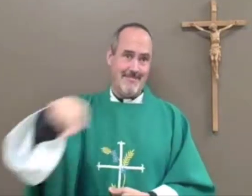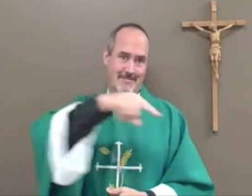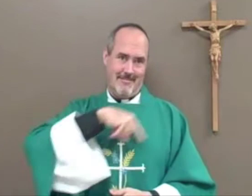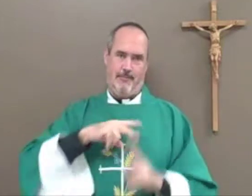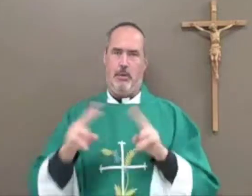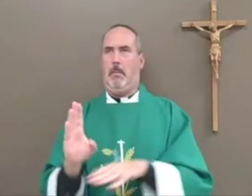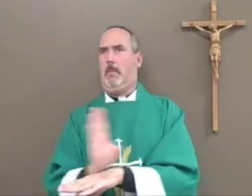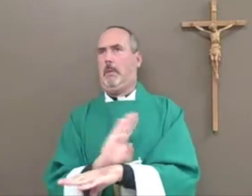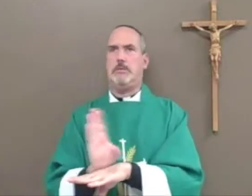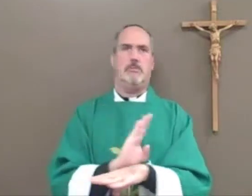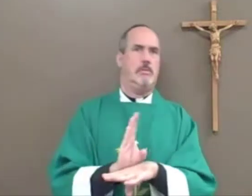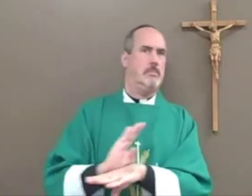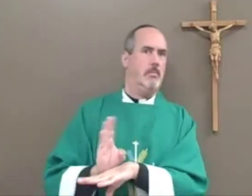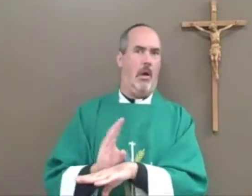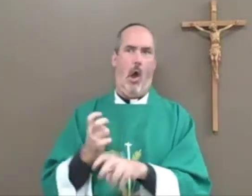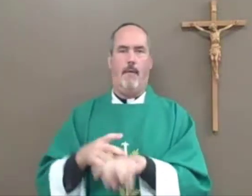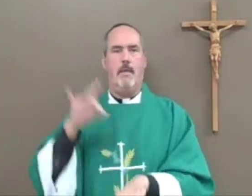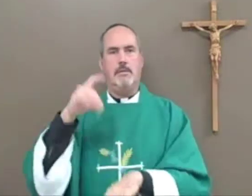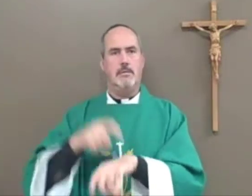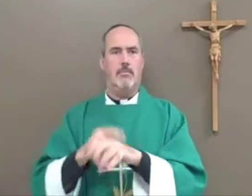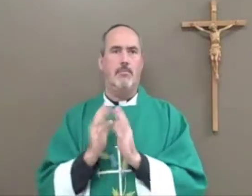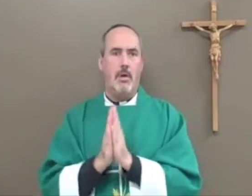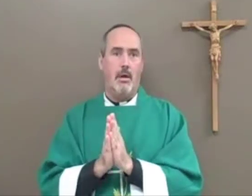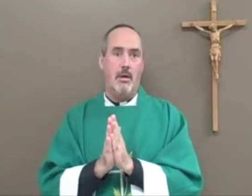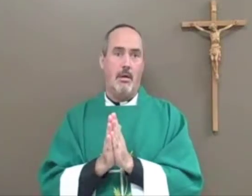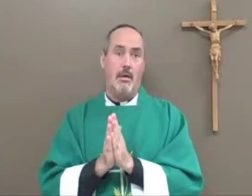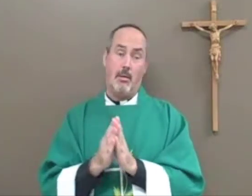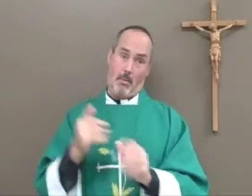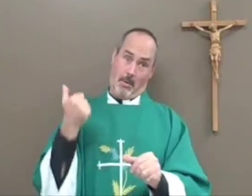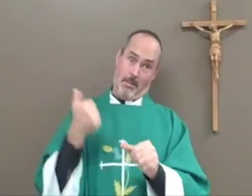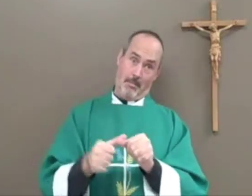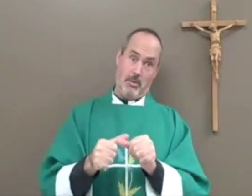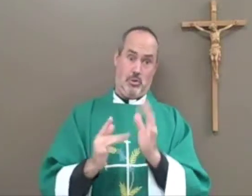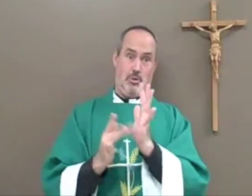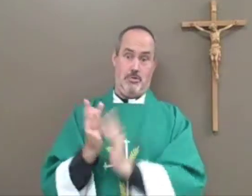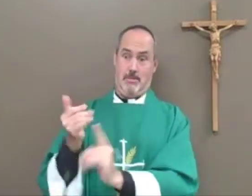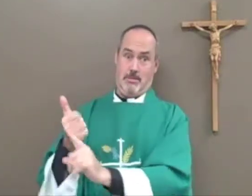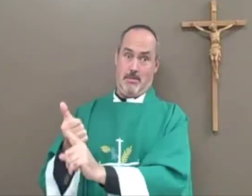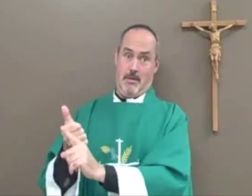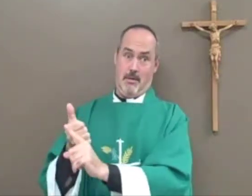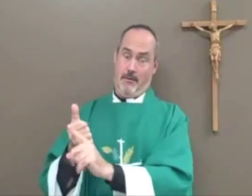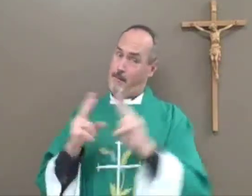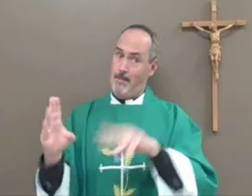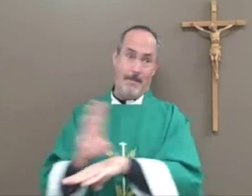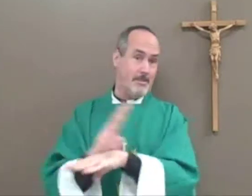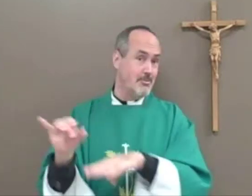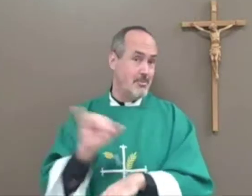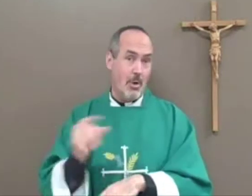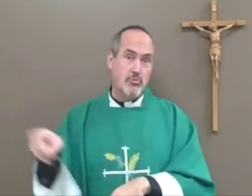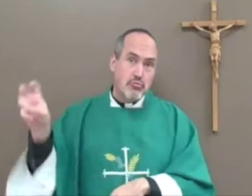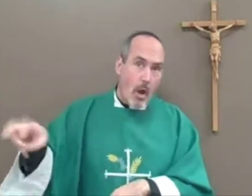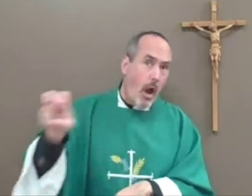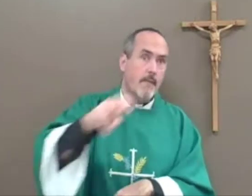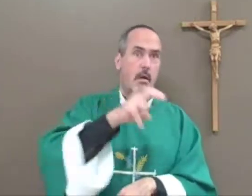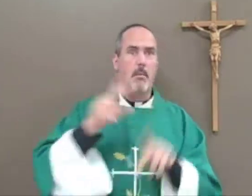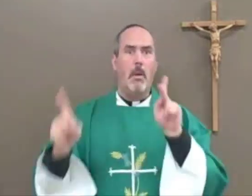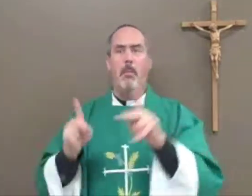I know that we all have very busy lives, and it's very difficult for us to find time in our day to pray. But look at Jesus, how